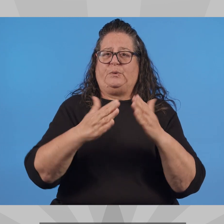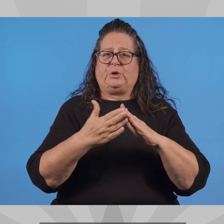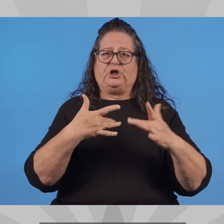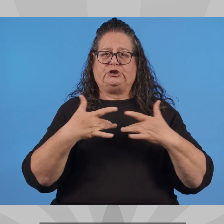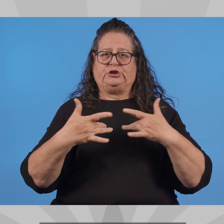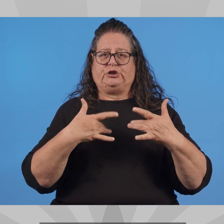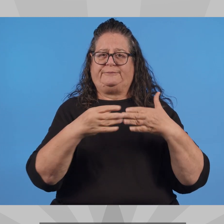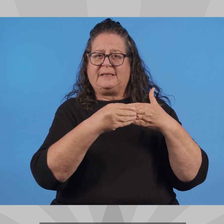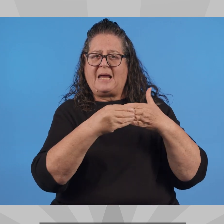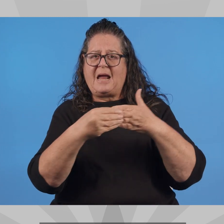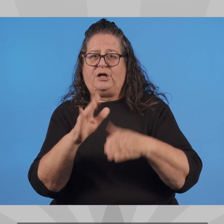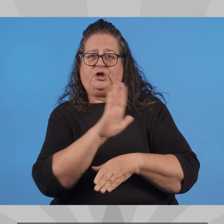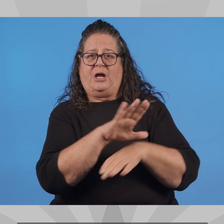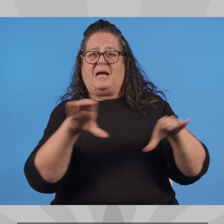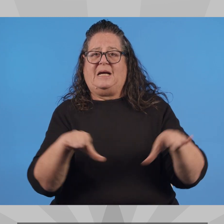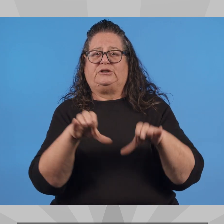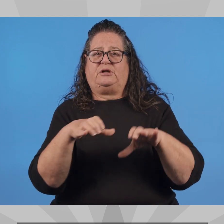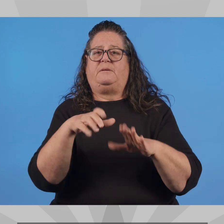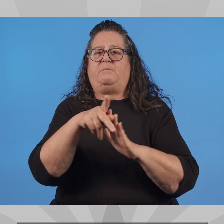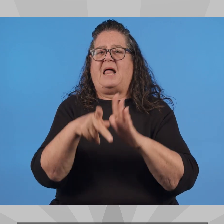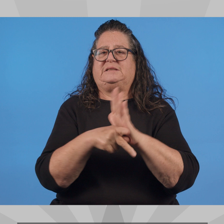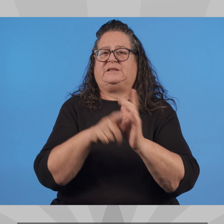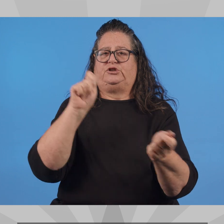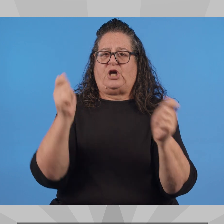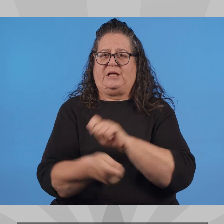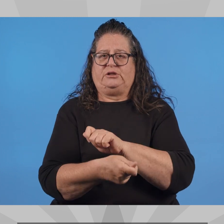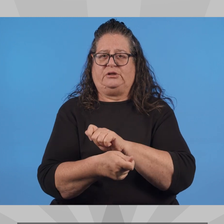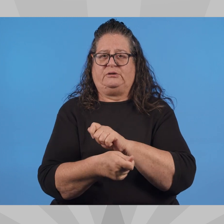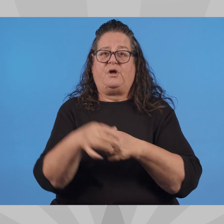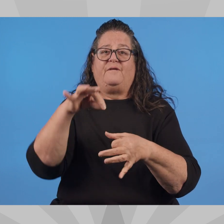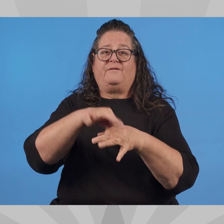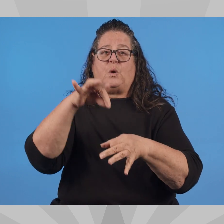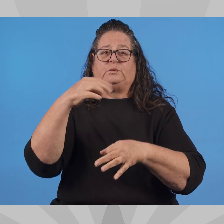ensuring community voices guide her policymaking and actions.